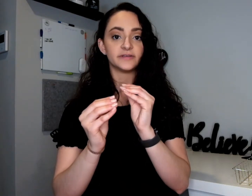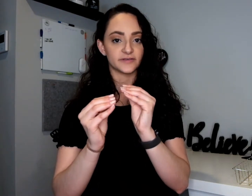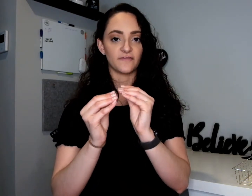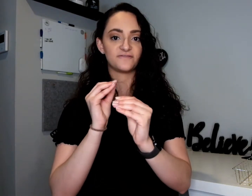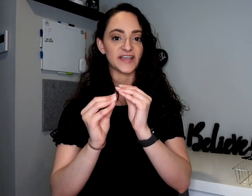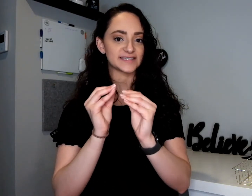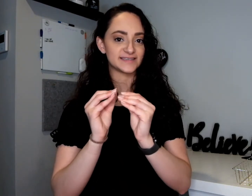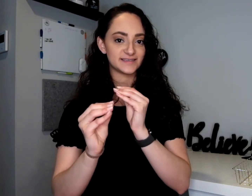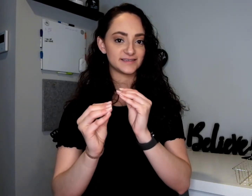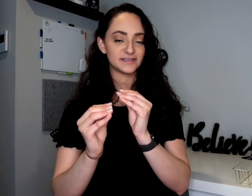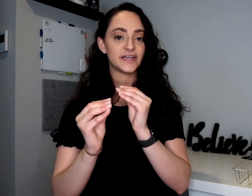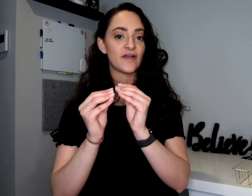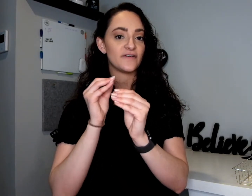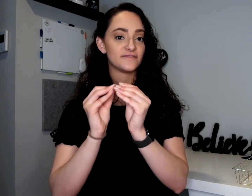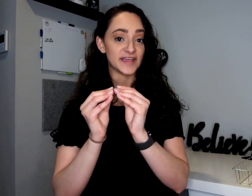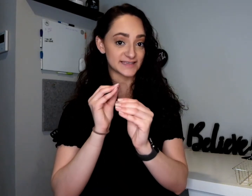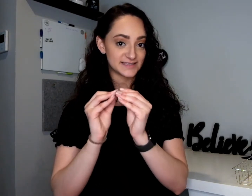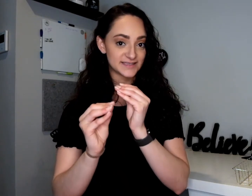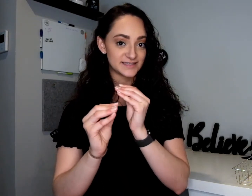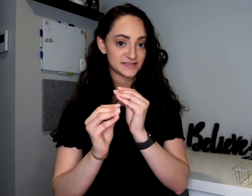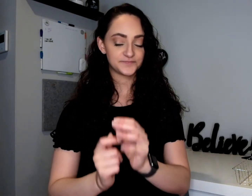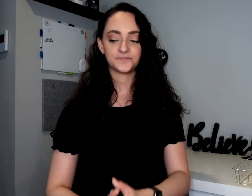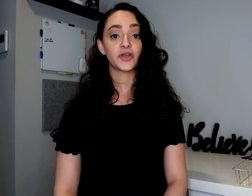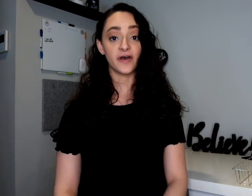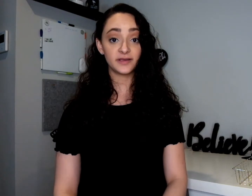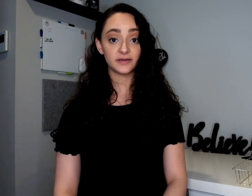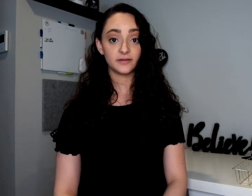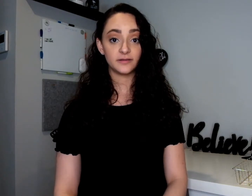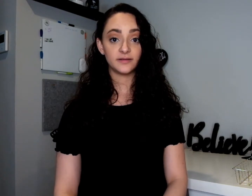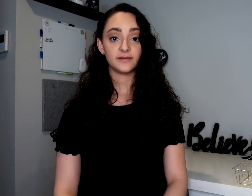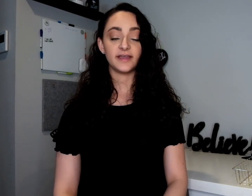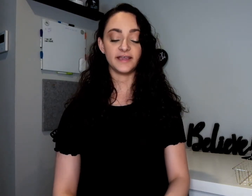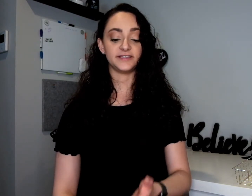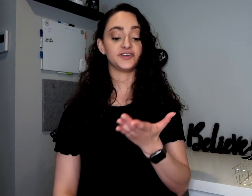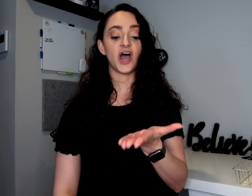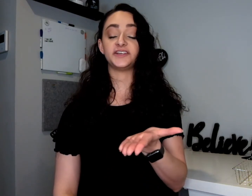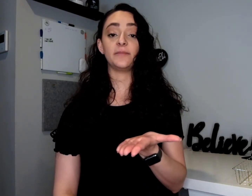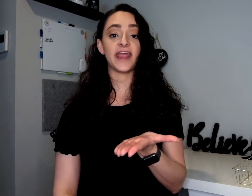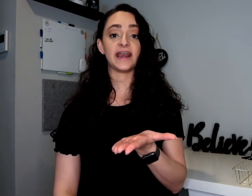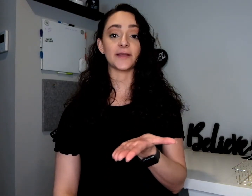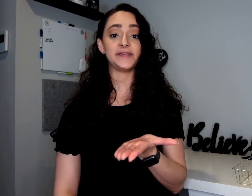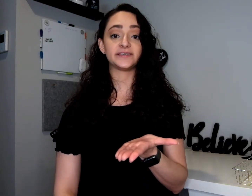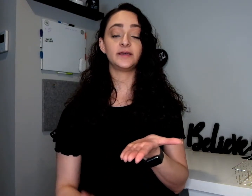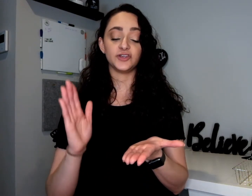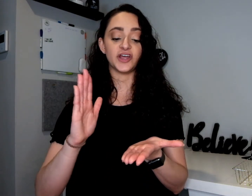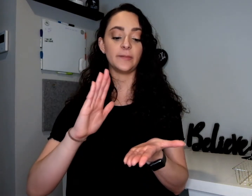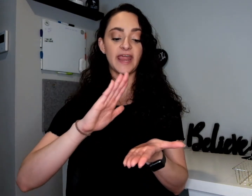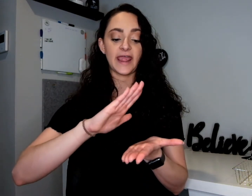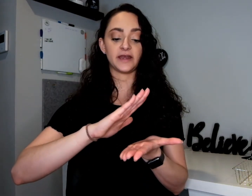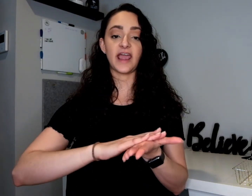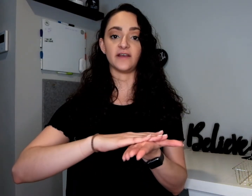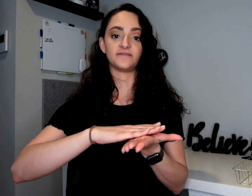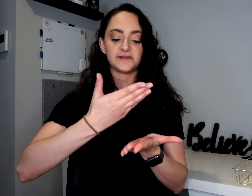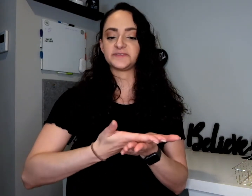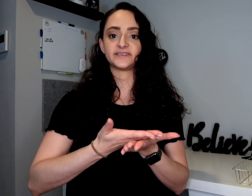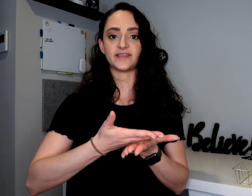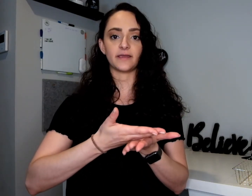So fix. Fix. Cook is your non-dominant hand like a pizza. Your dominant hand kind of flips the steak.